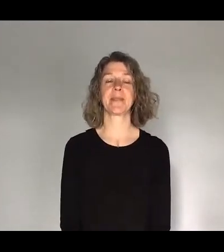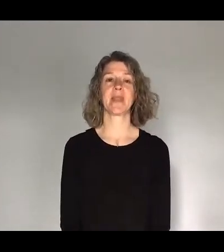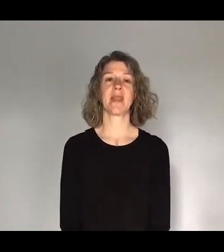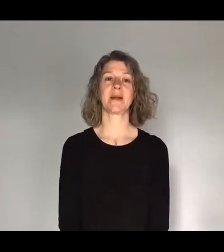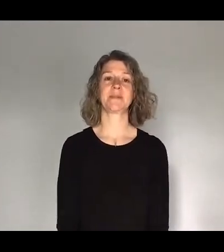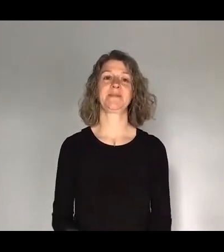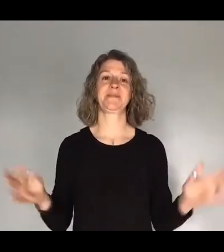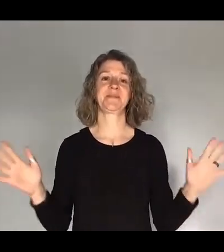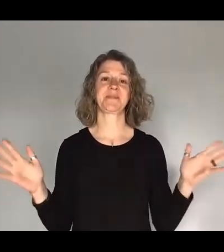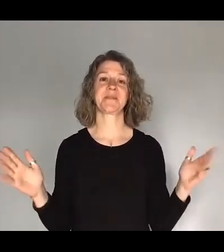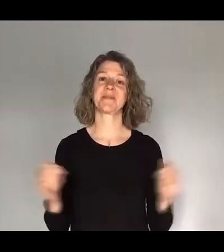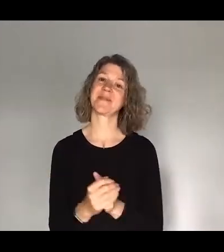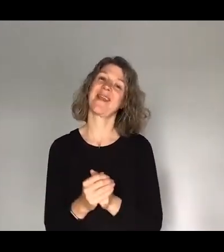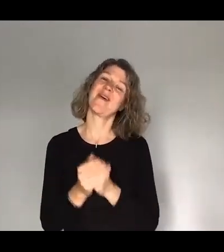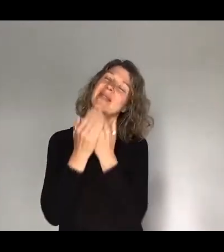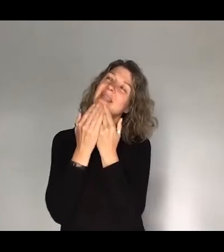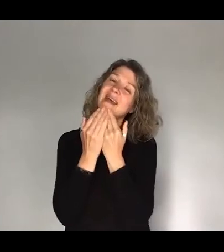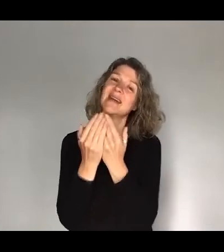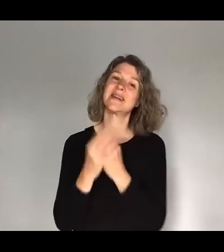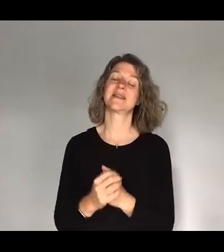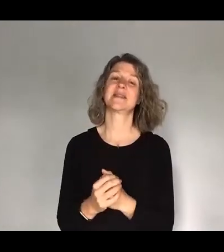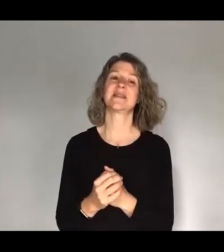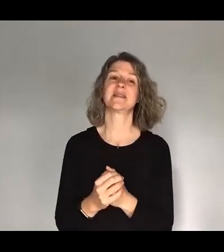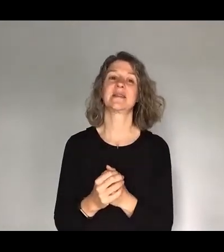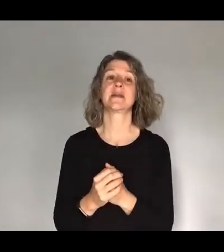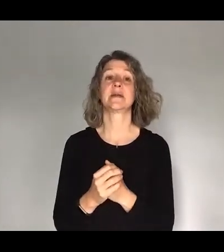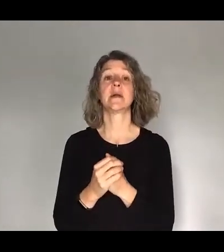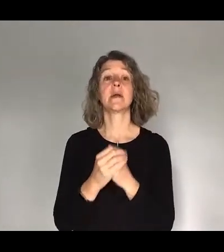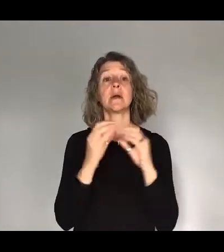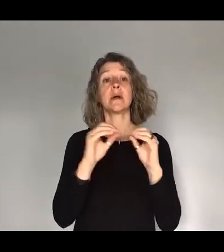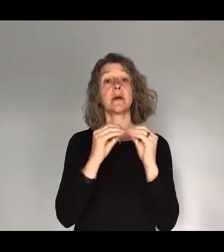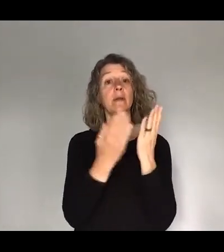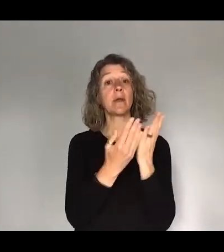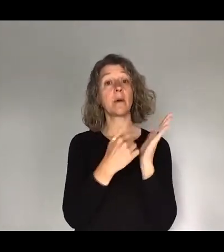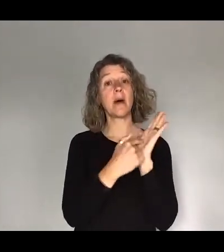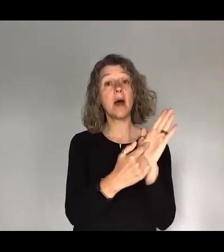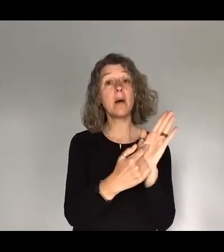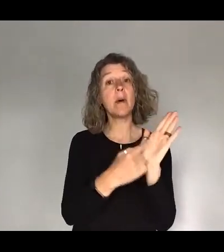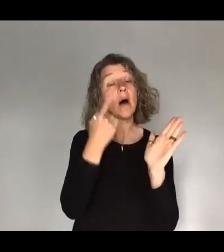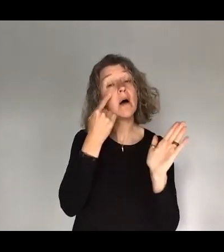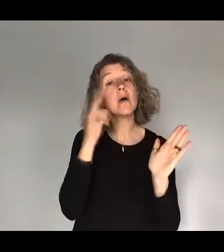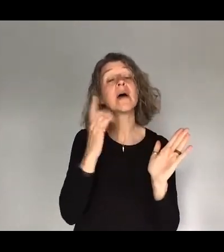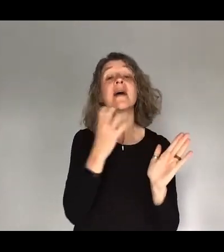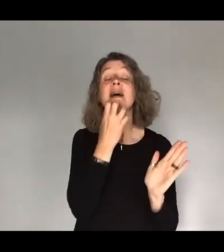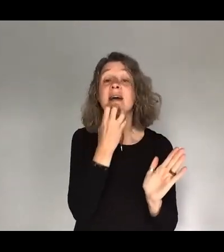Thank you. The passage we are going to be looking at today is Hebrews 6, verses 16 to 20.